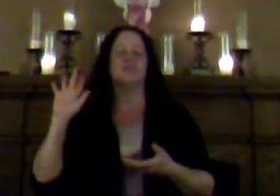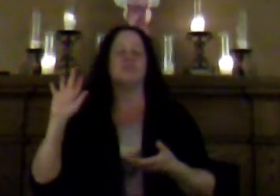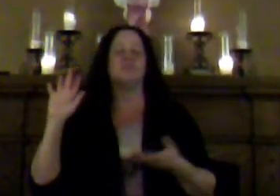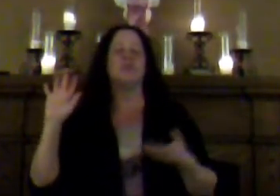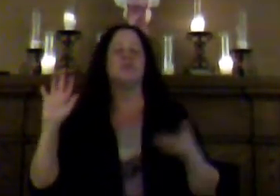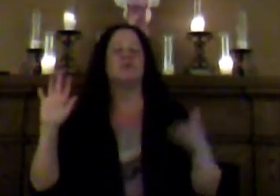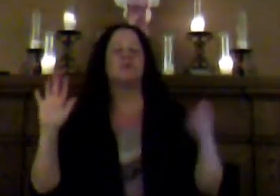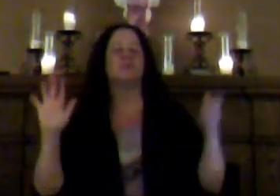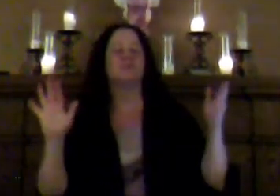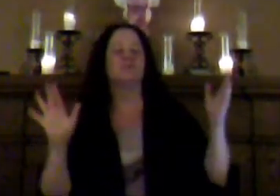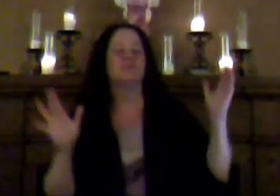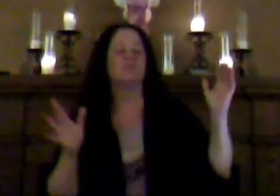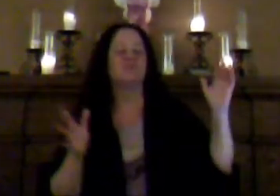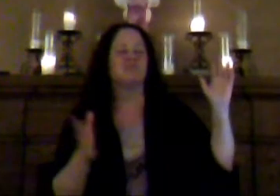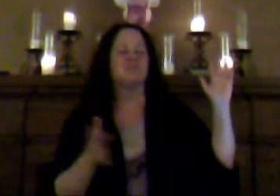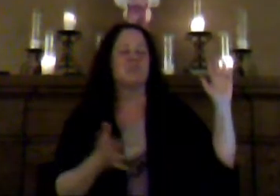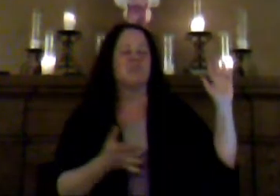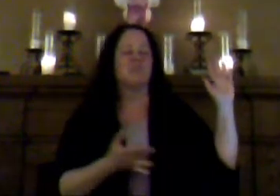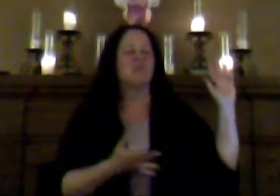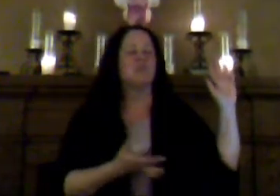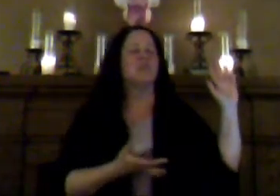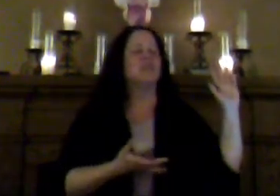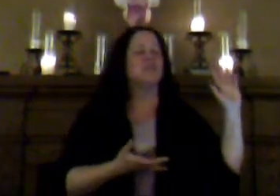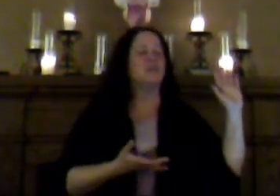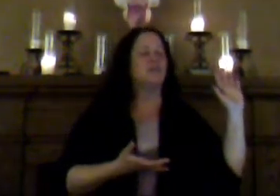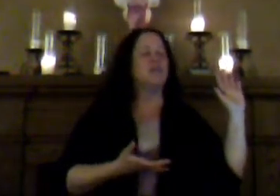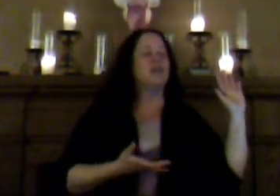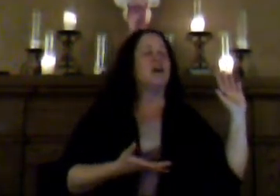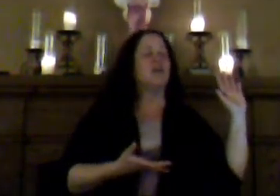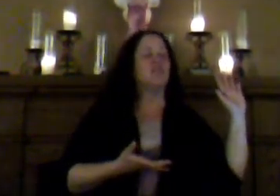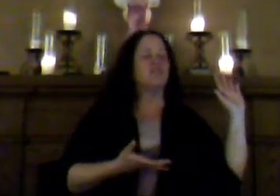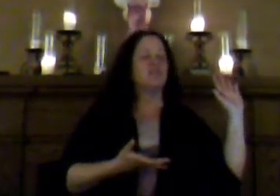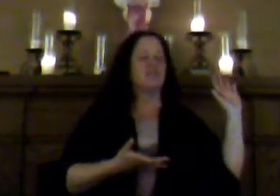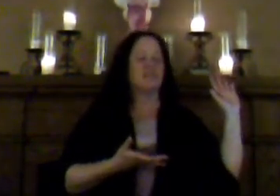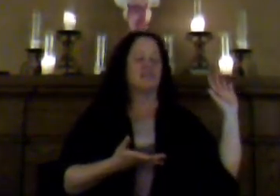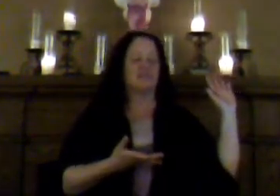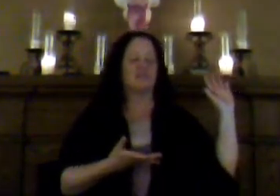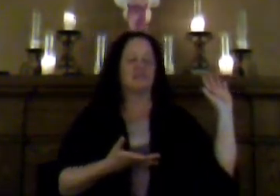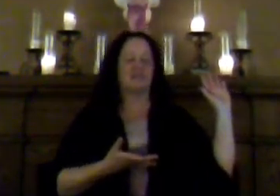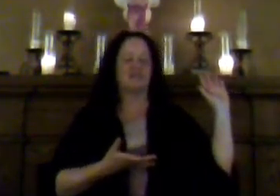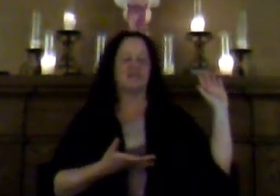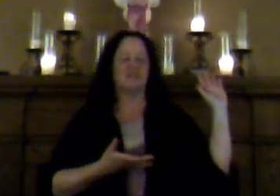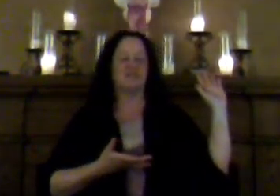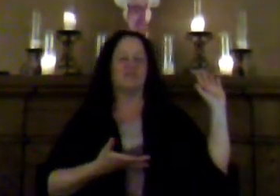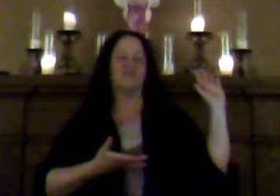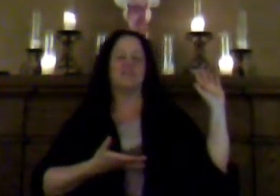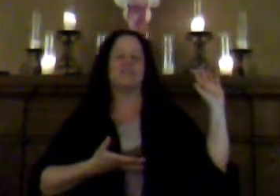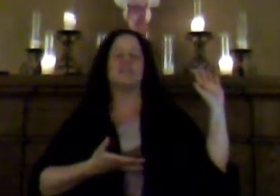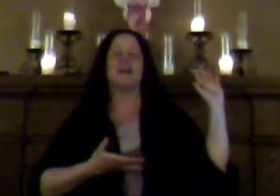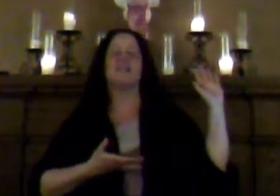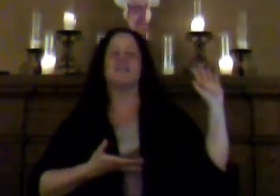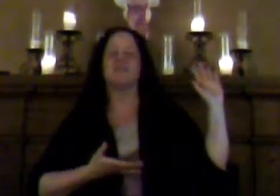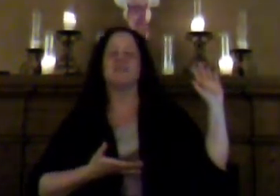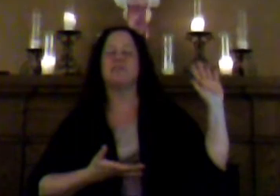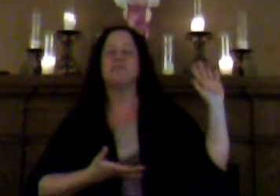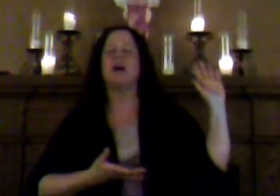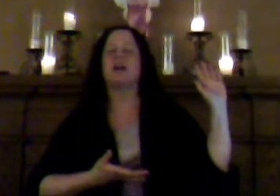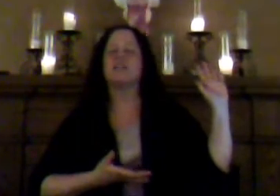People who live with greedy hearts standing empty pockets.